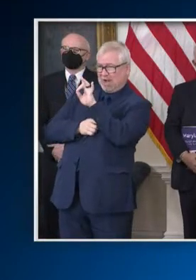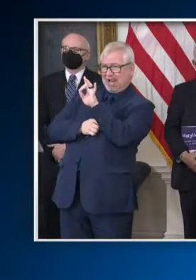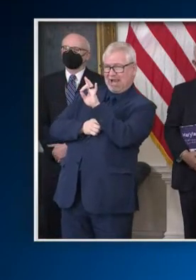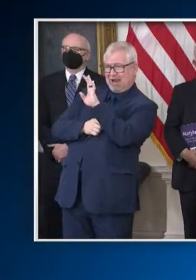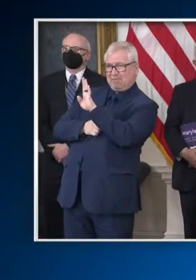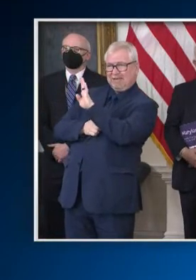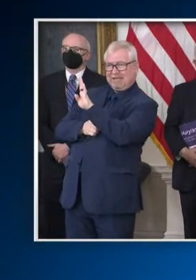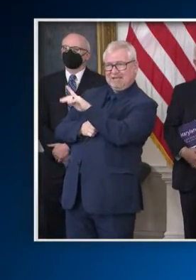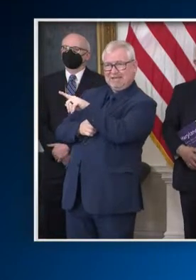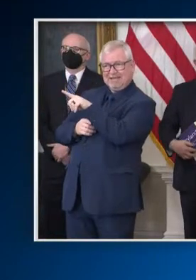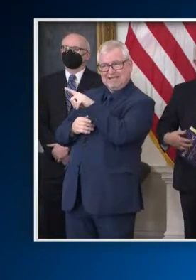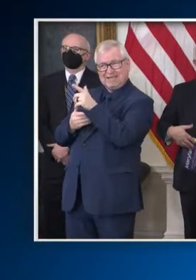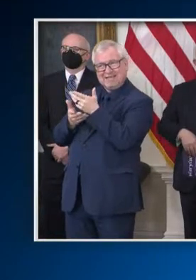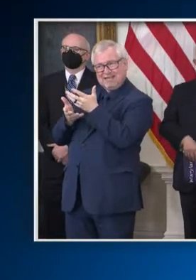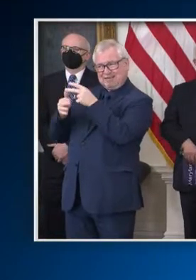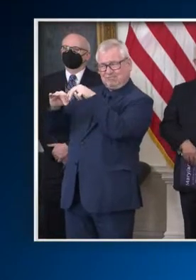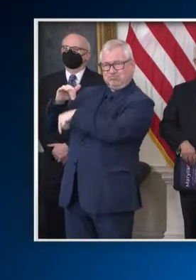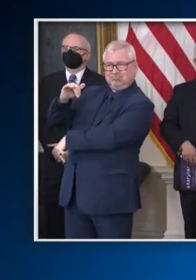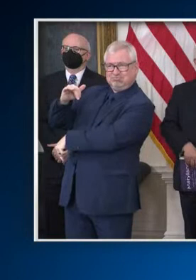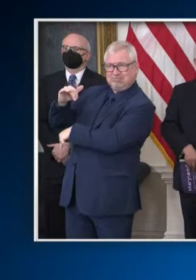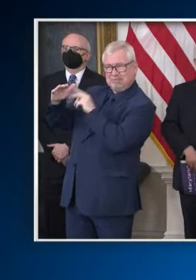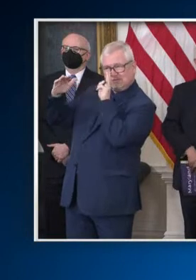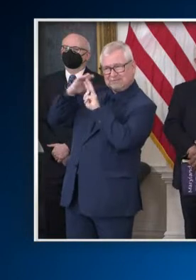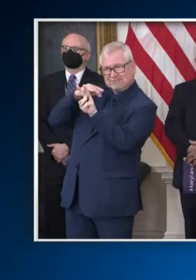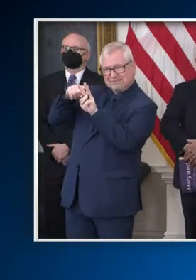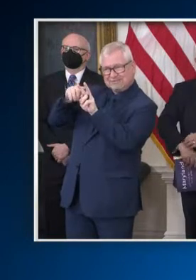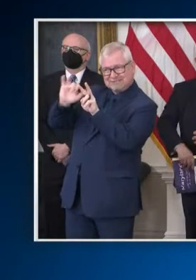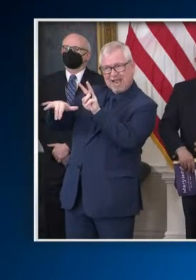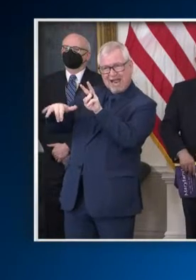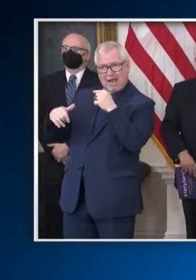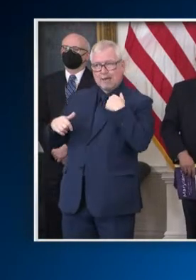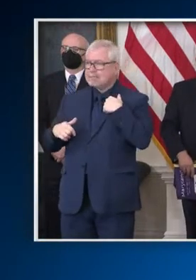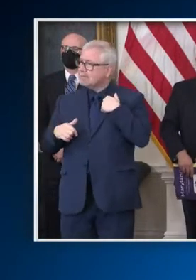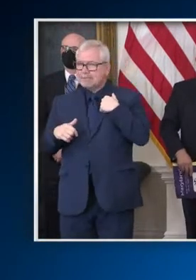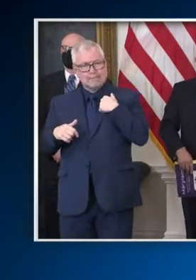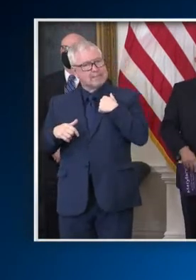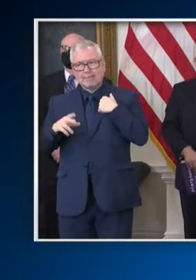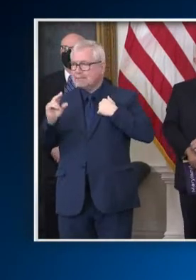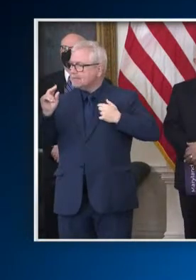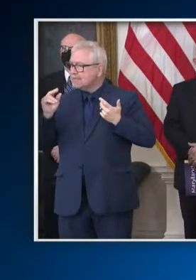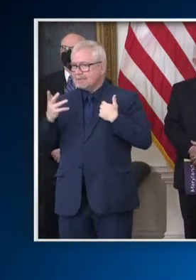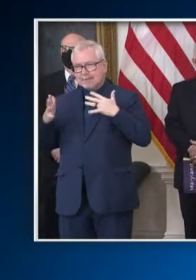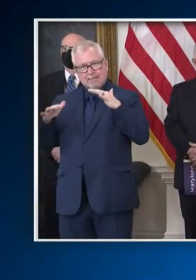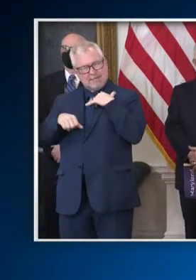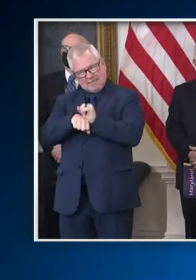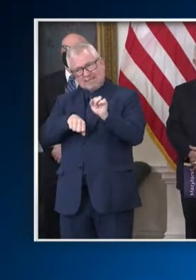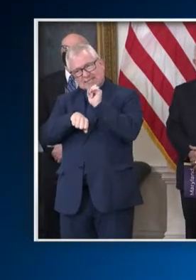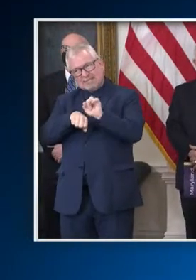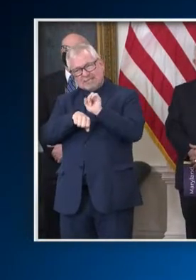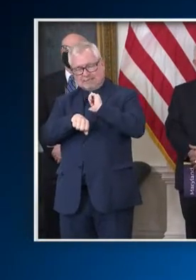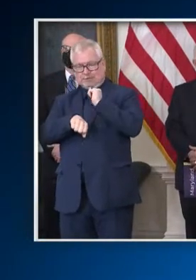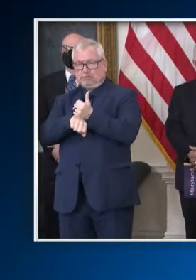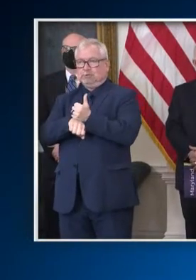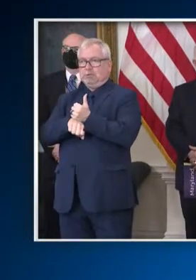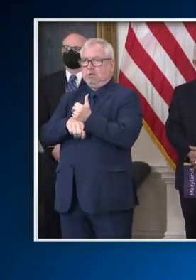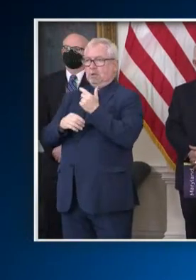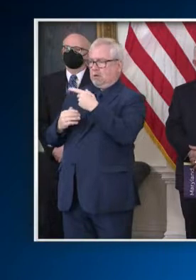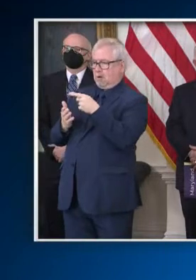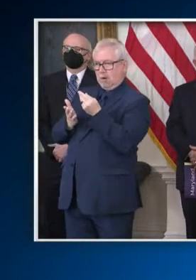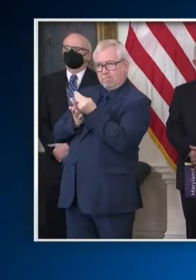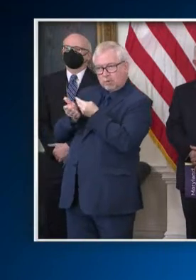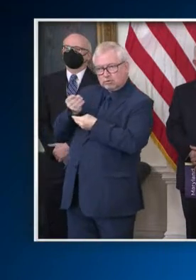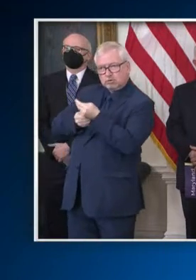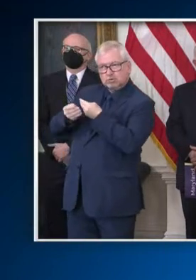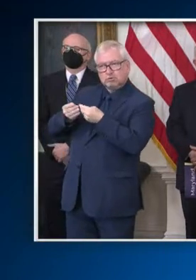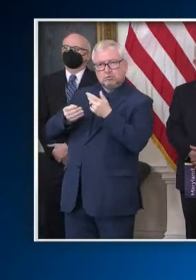Once again, we took immediate, decisive actions, instituting a complete budget and hiring freeze, with